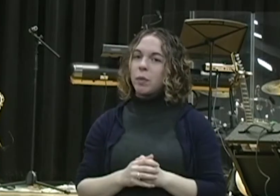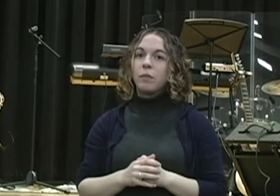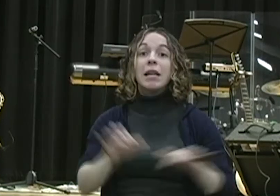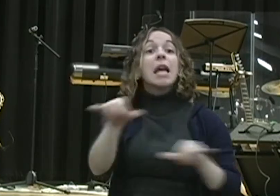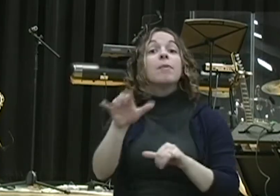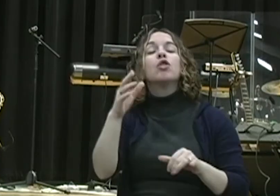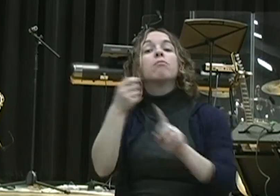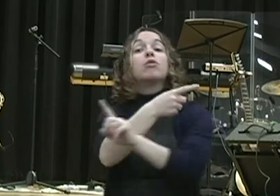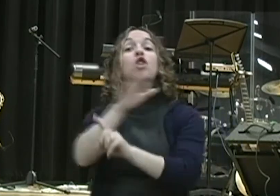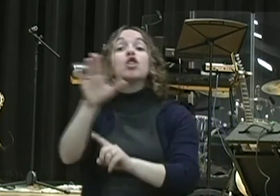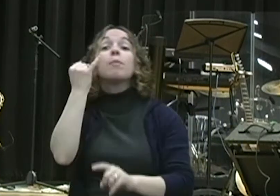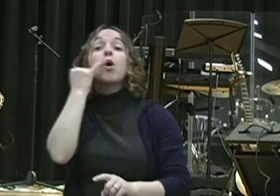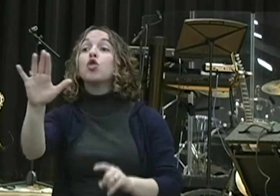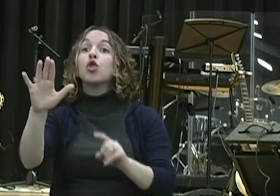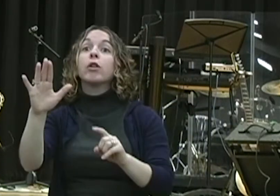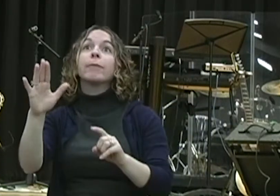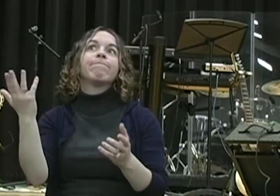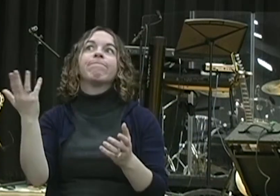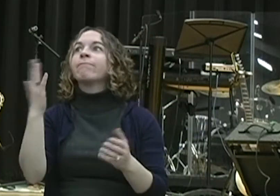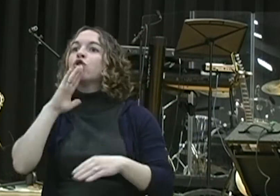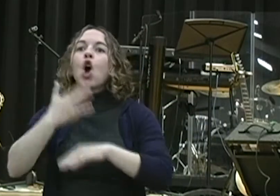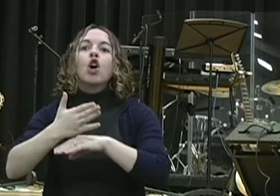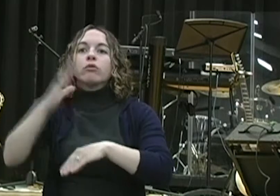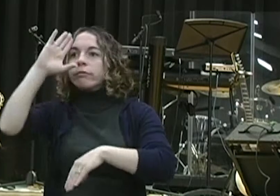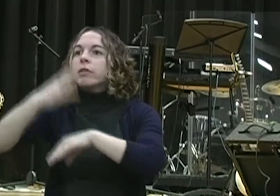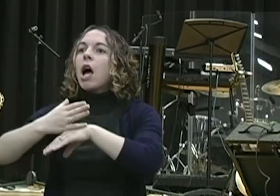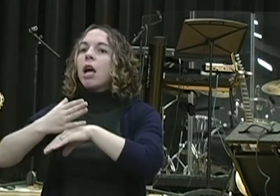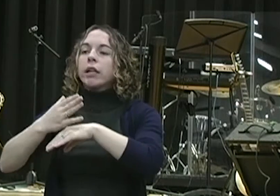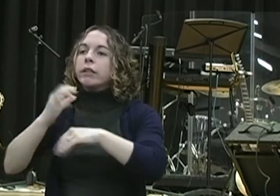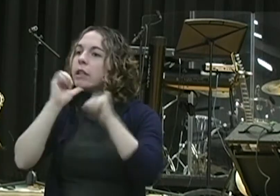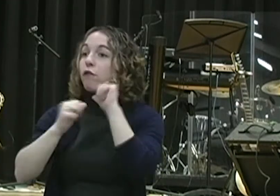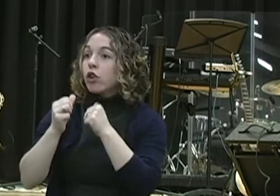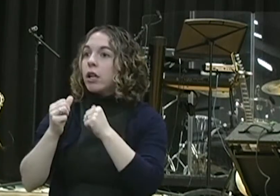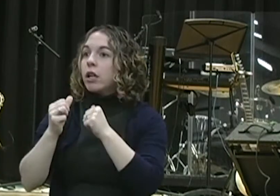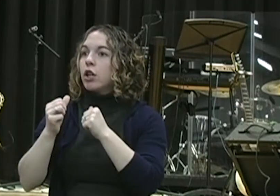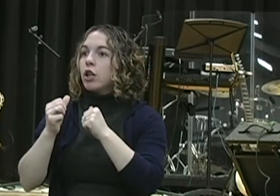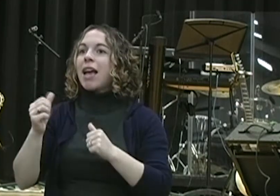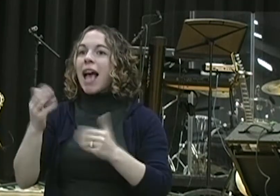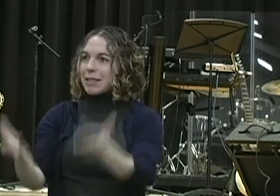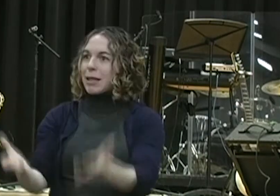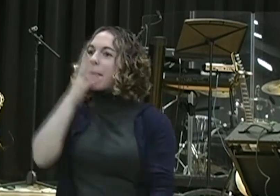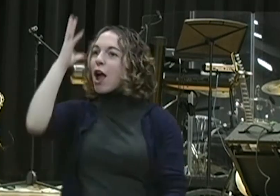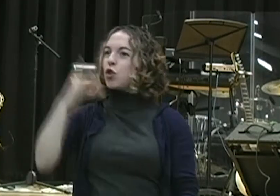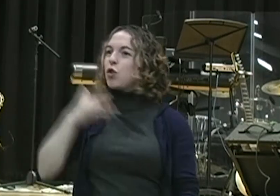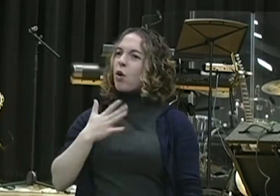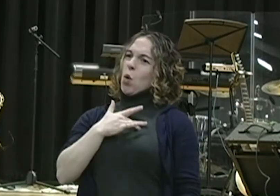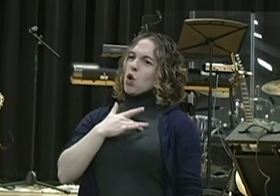Lord, I'm hurting about this. You know, if our nation is at unrest, I should be at unrest. Can somebody say amen? And we should dig